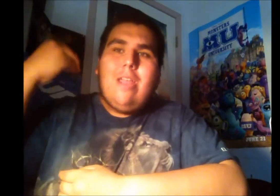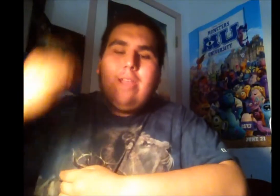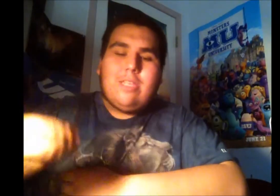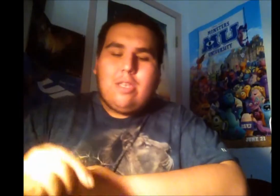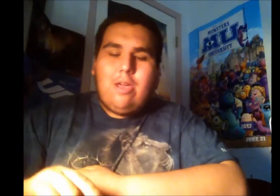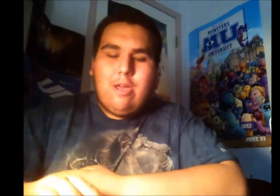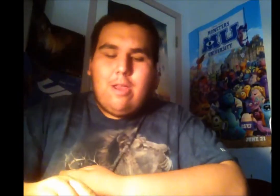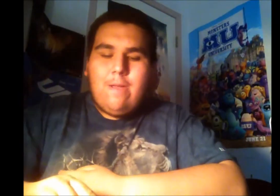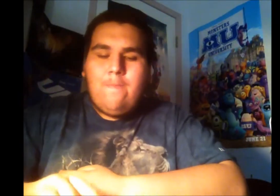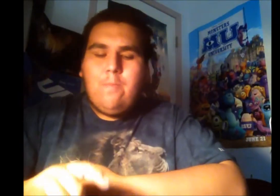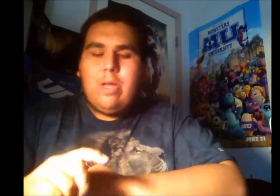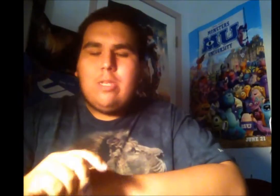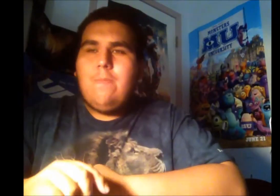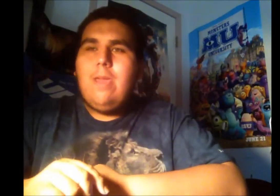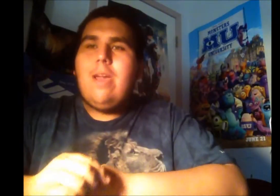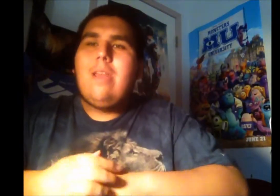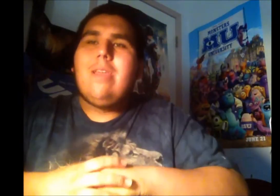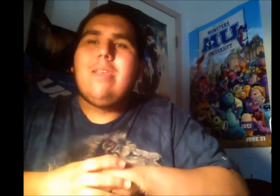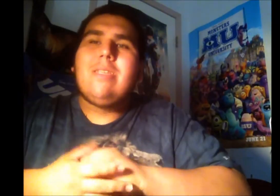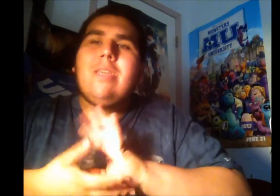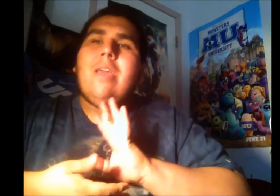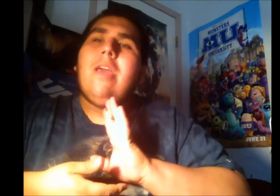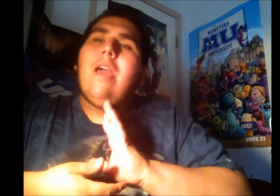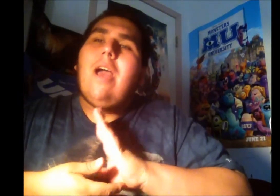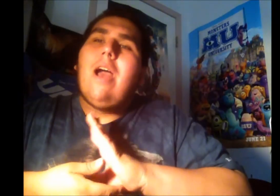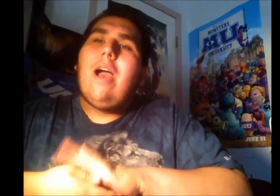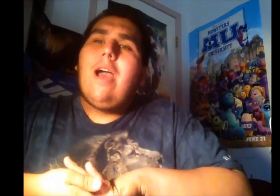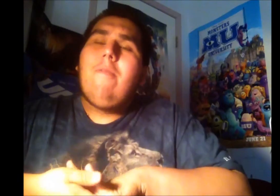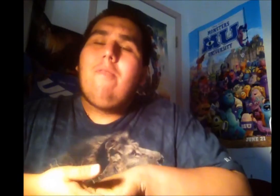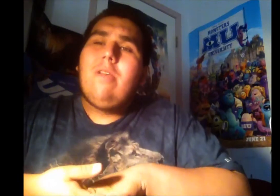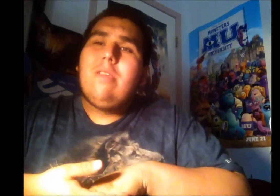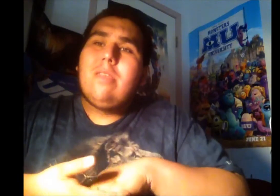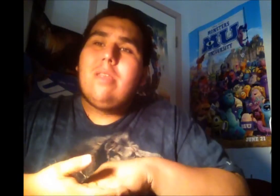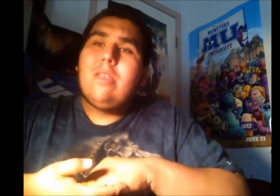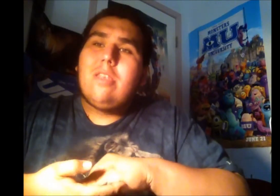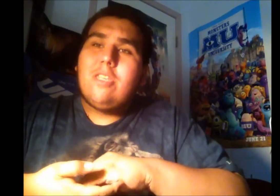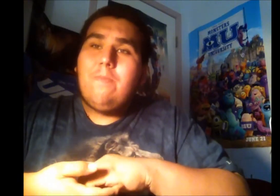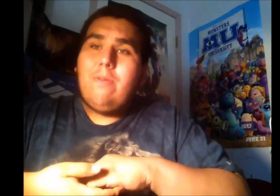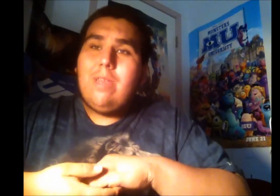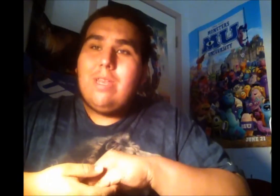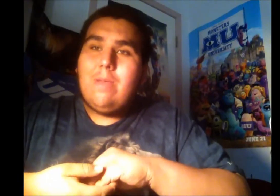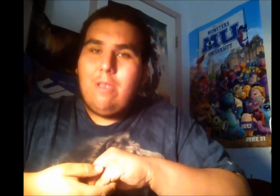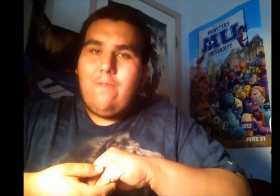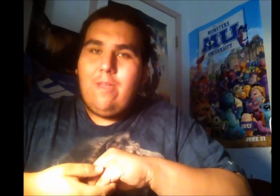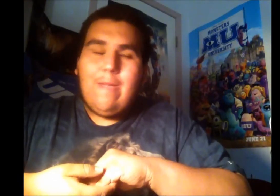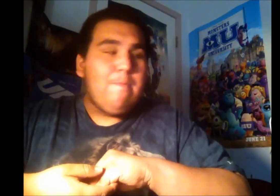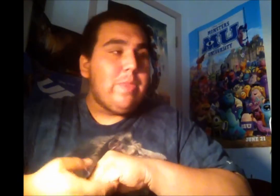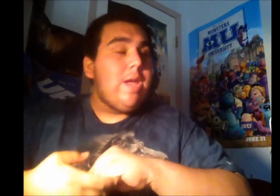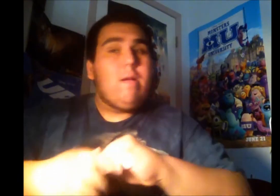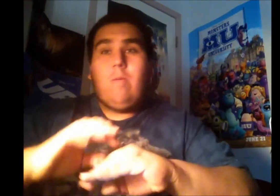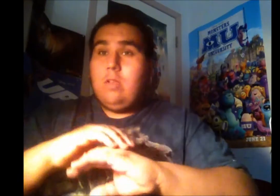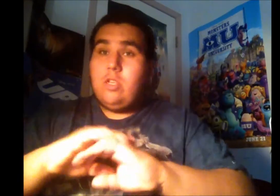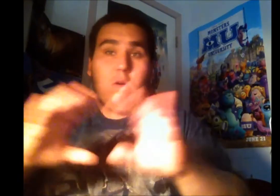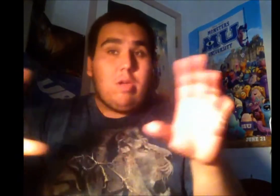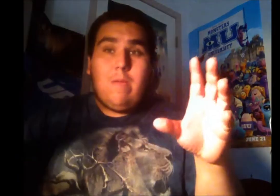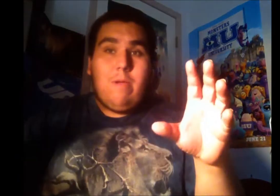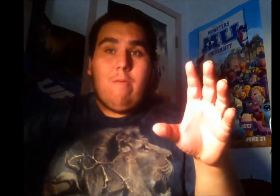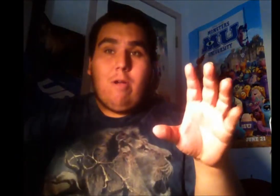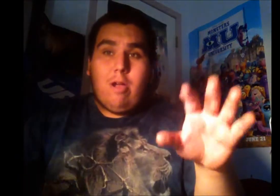that's good. But to be honest, I was disappointed in Oblivion. Now, don't get me wrong,